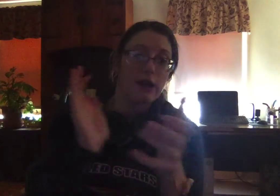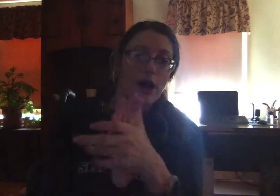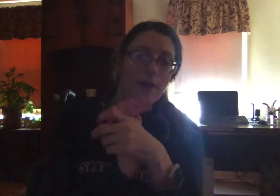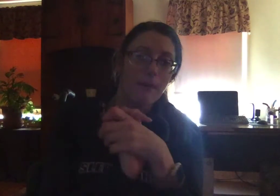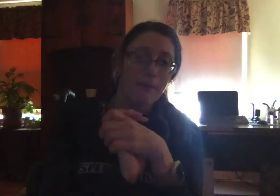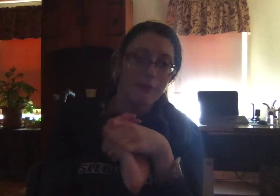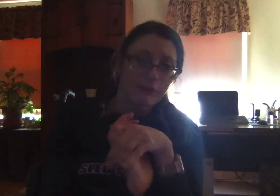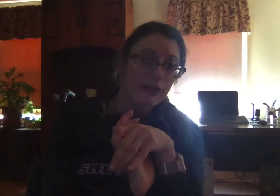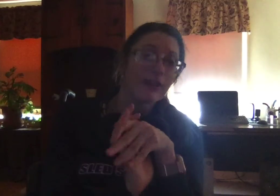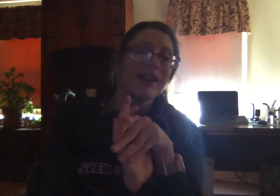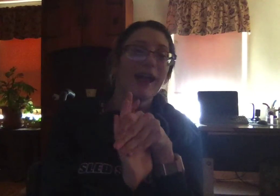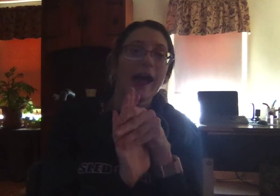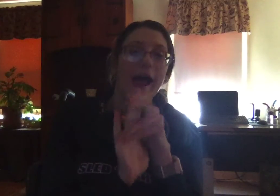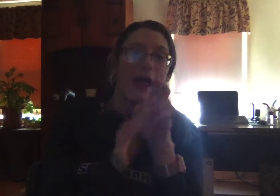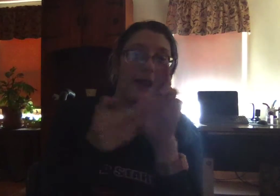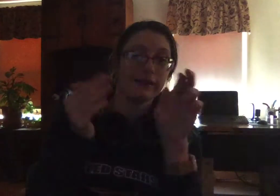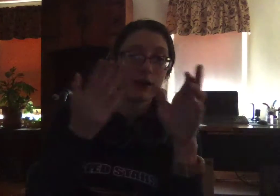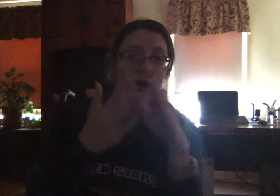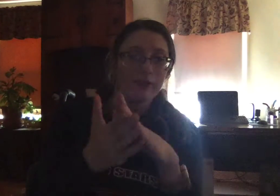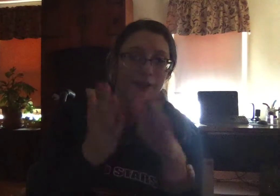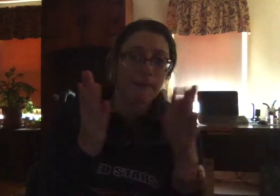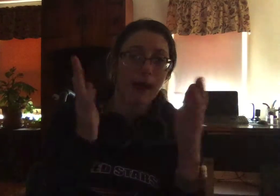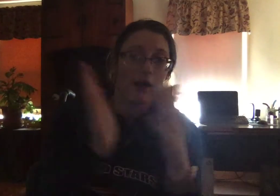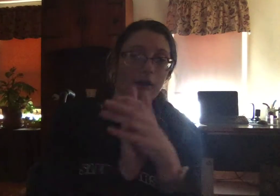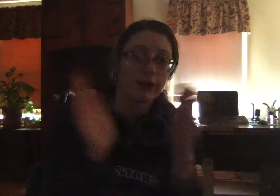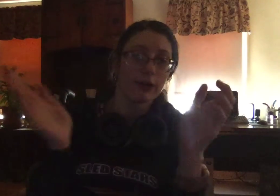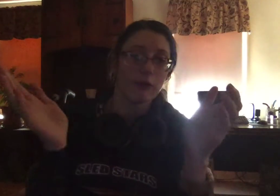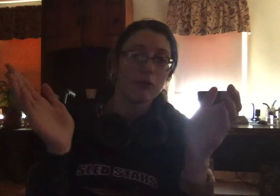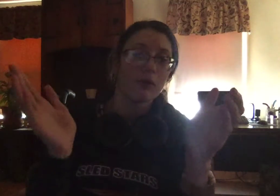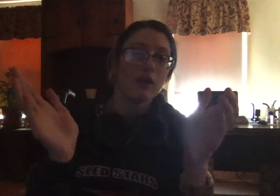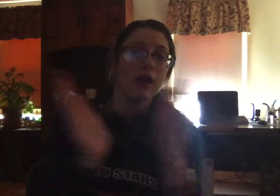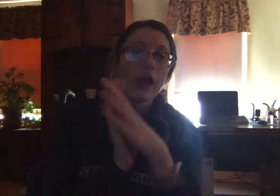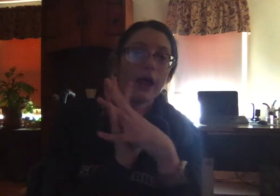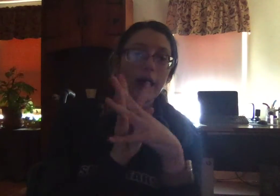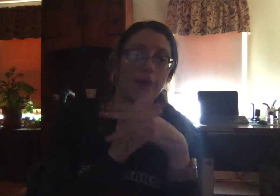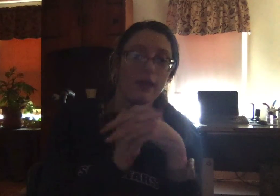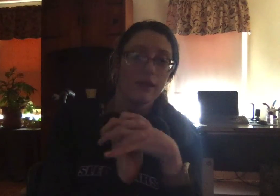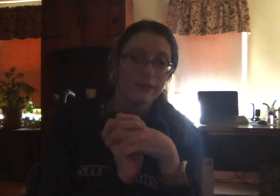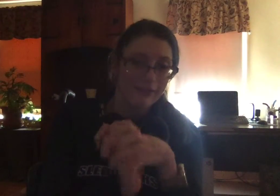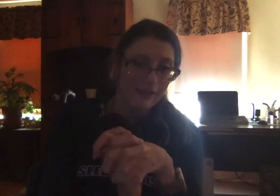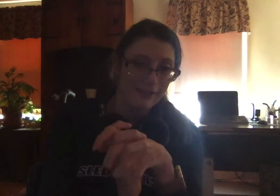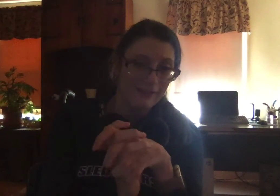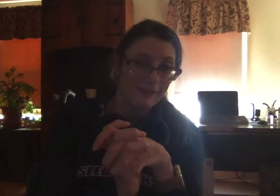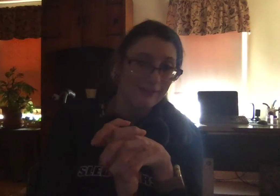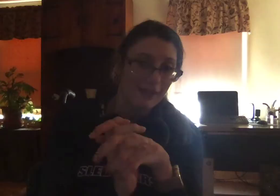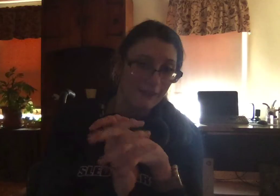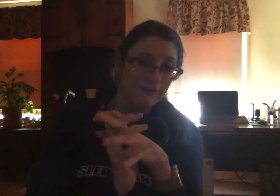all my music and you're awesome I love you stay safe